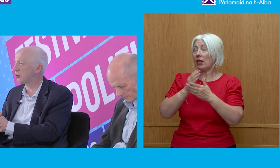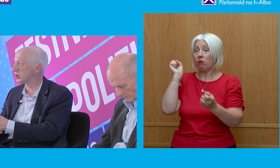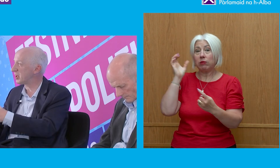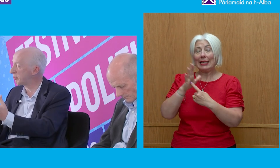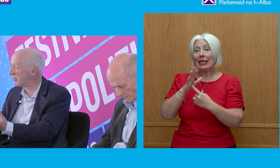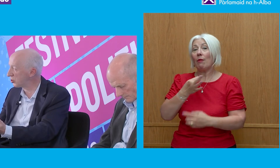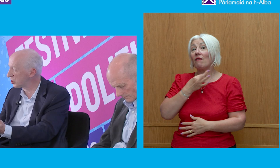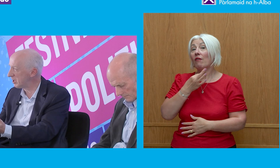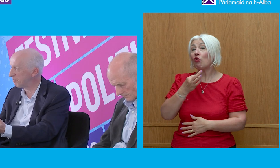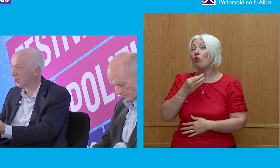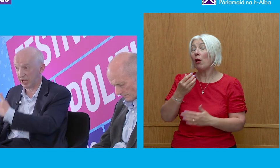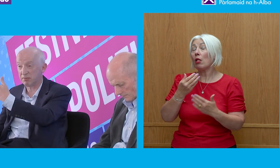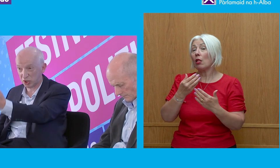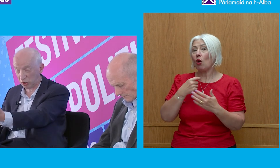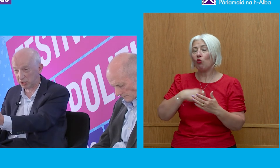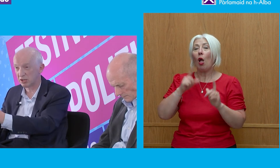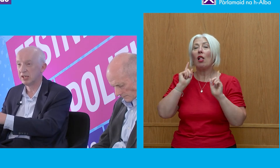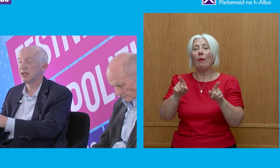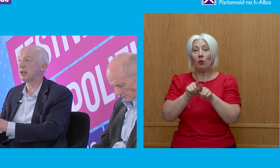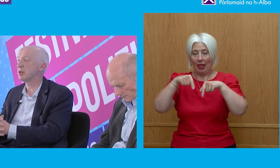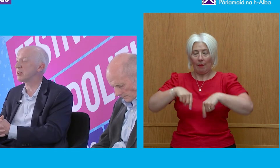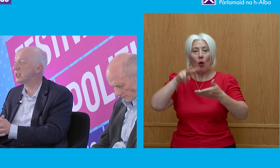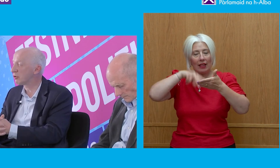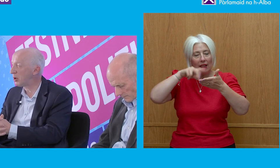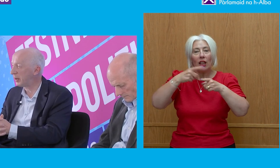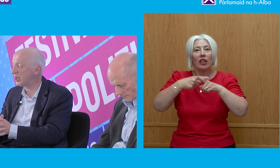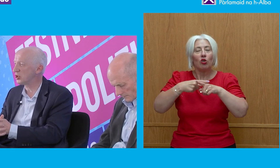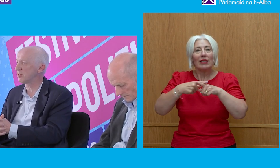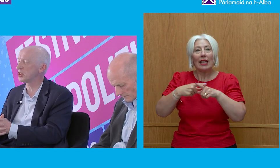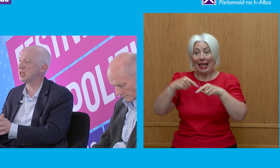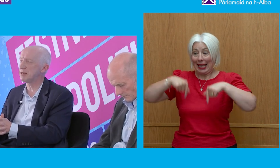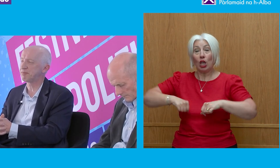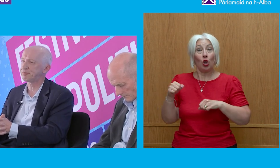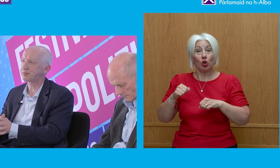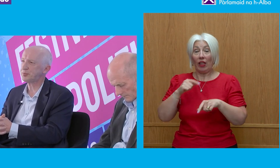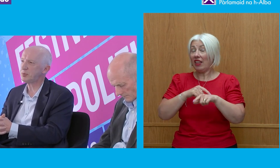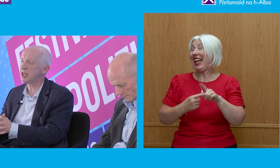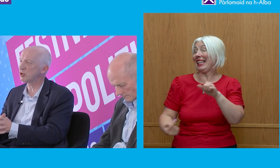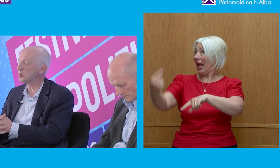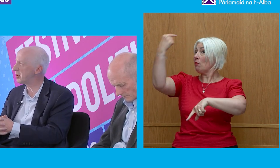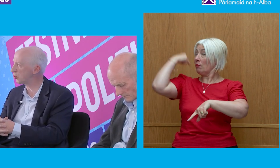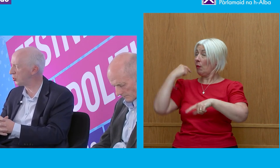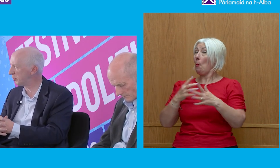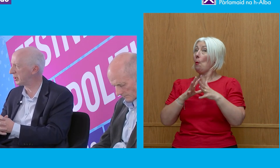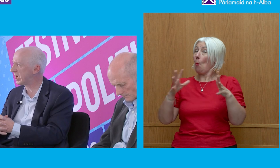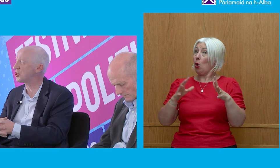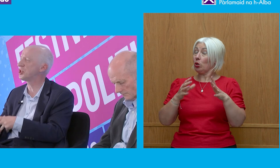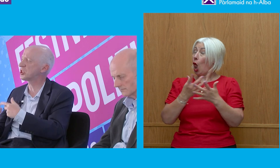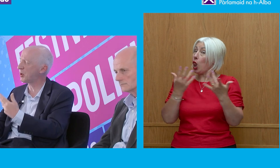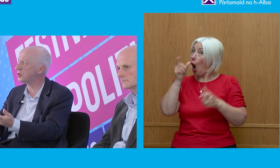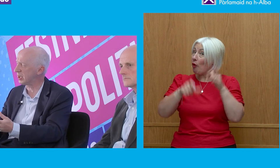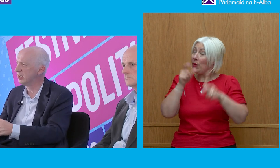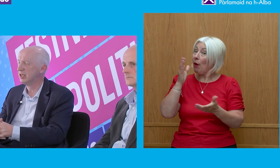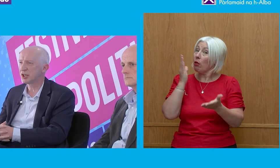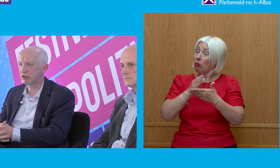partly, of course, about the spread of literacy. Again, Scotland had one of the most literate populations of the time. And, of course, one of the most crucial publications